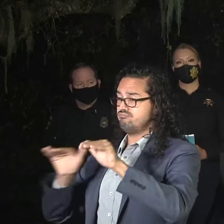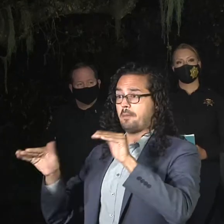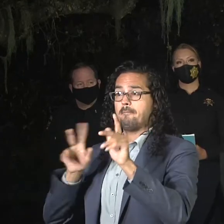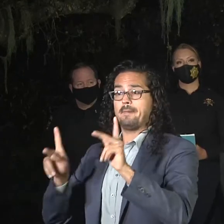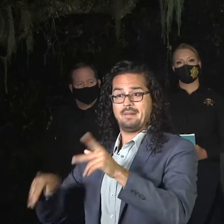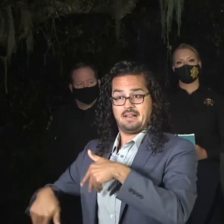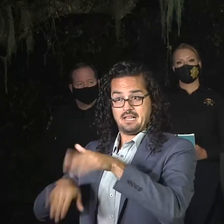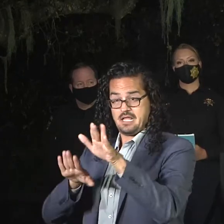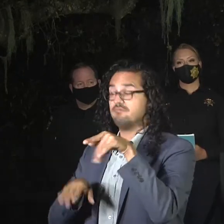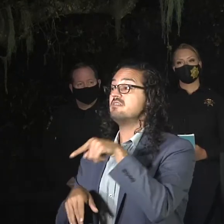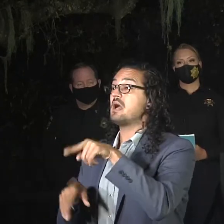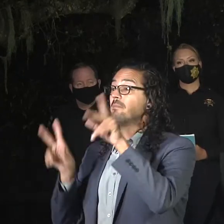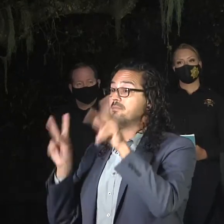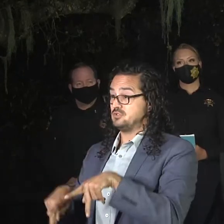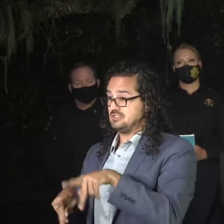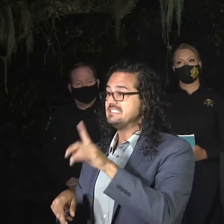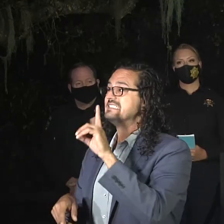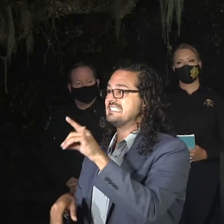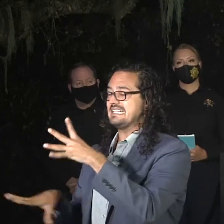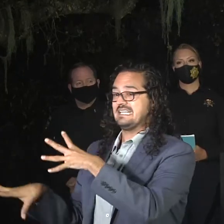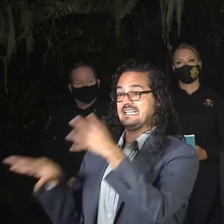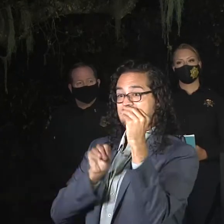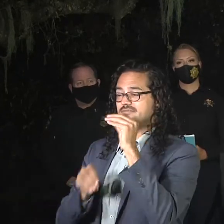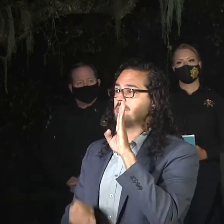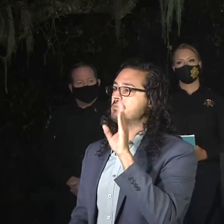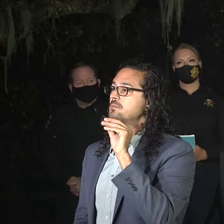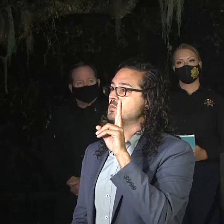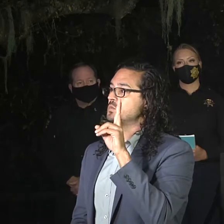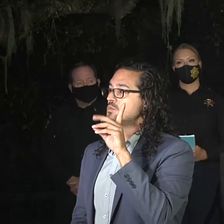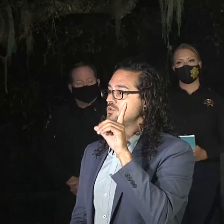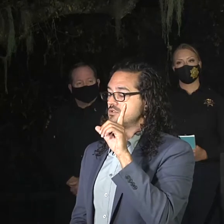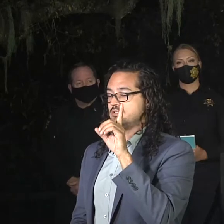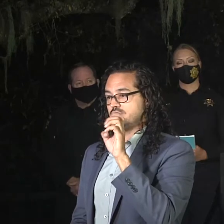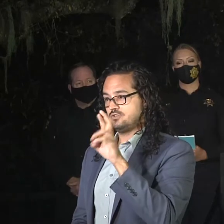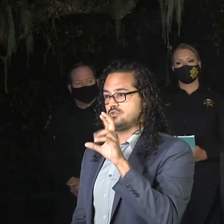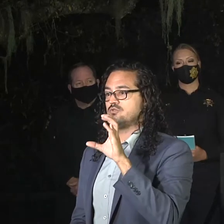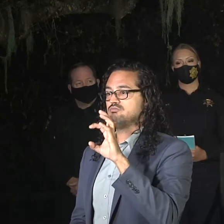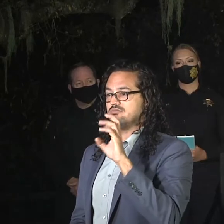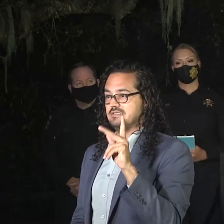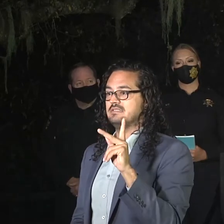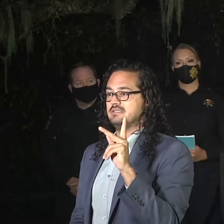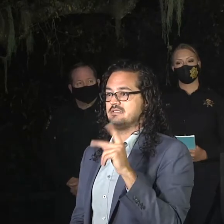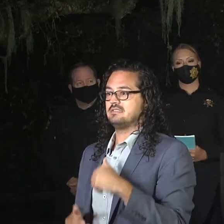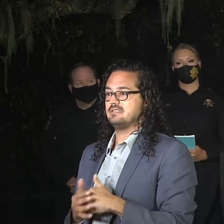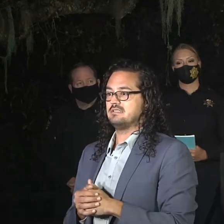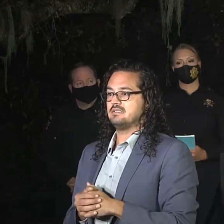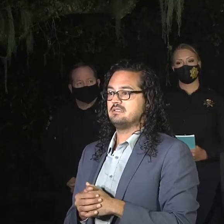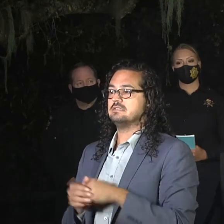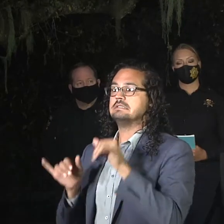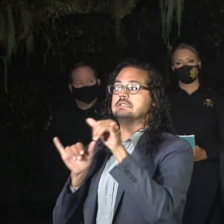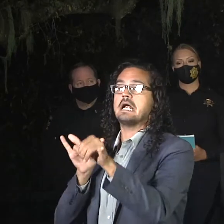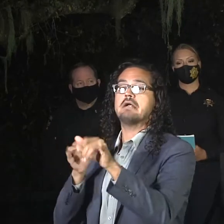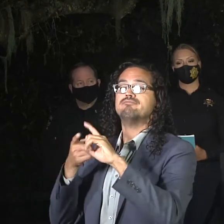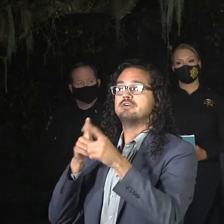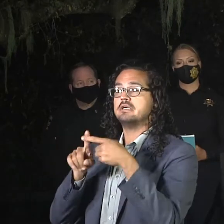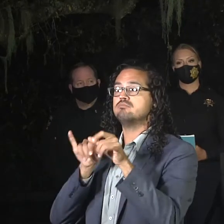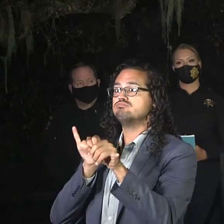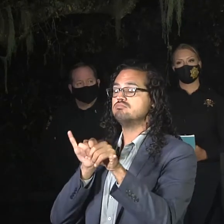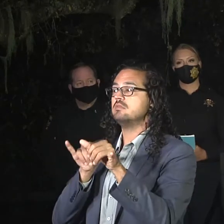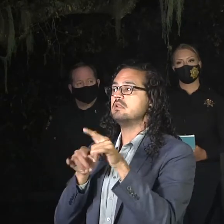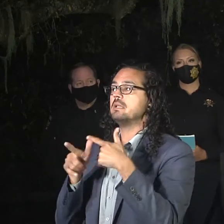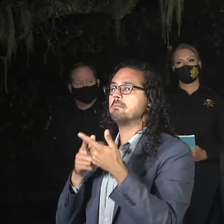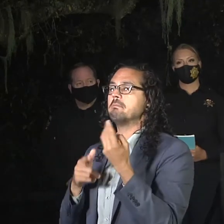area and we're staying with a friend up until up until Monday. And so they left